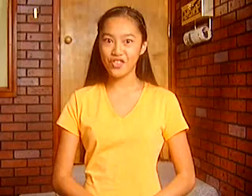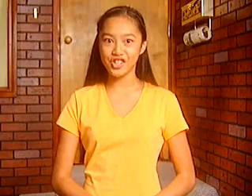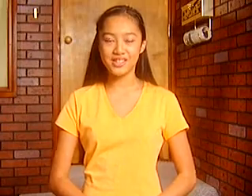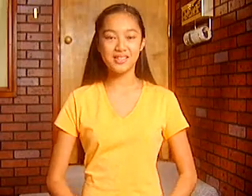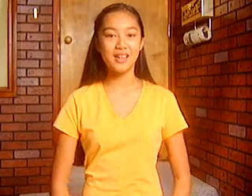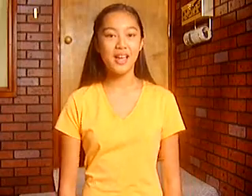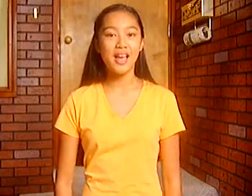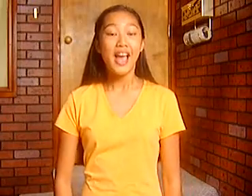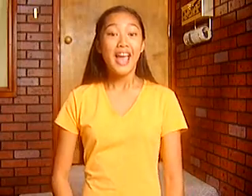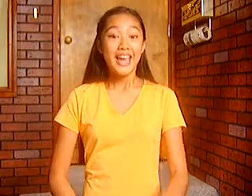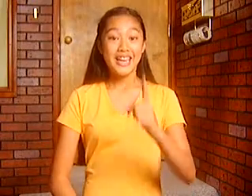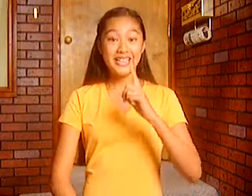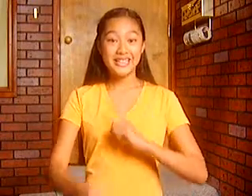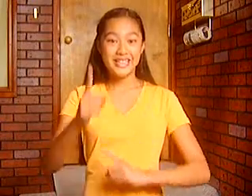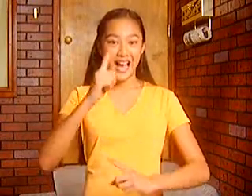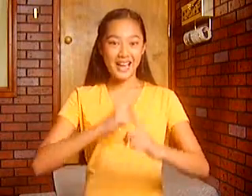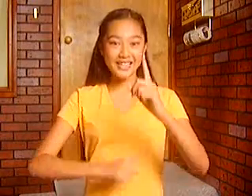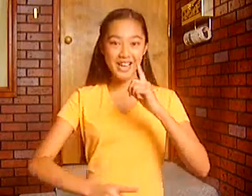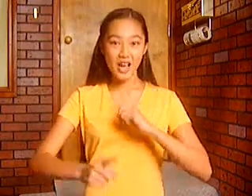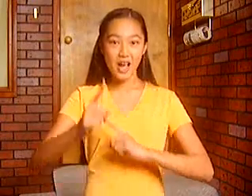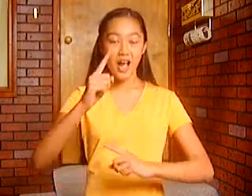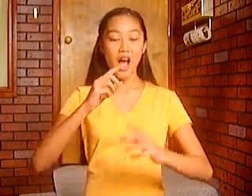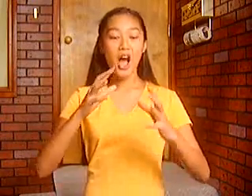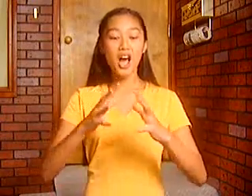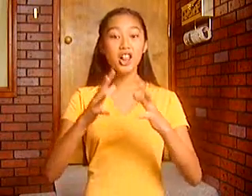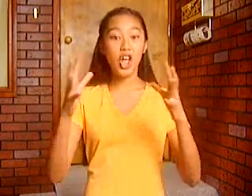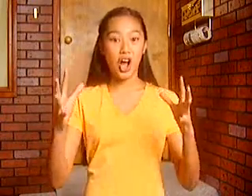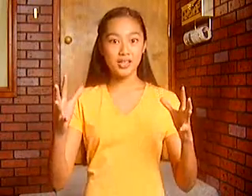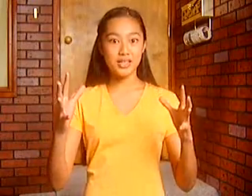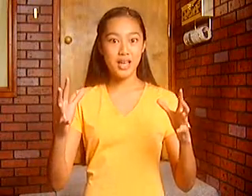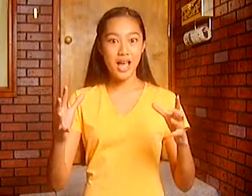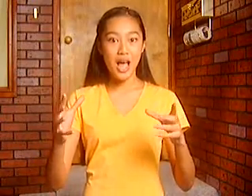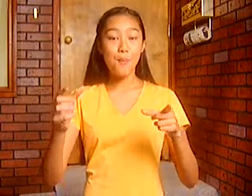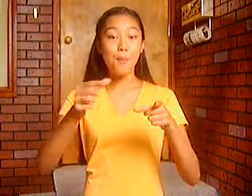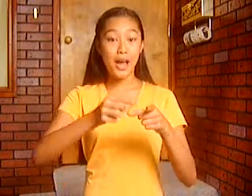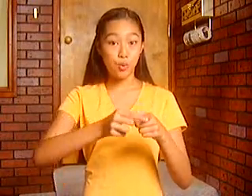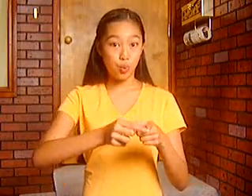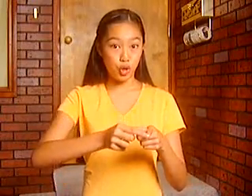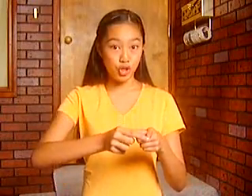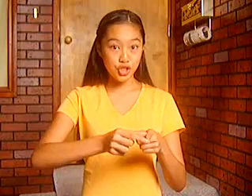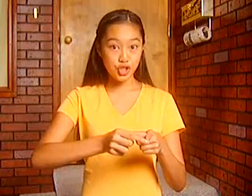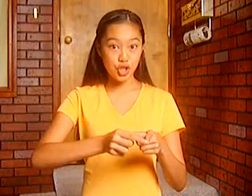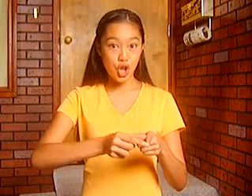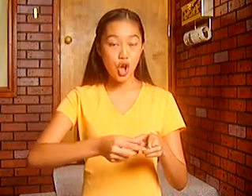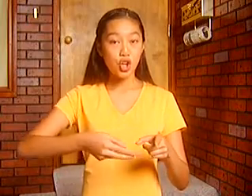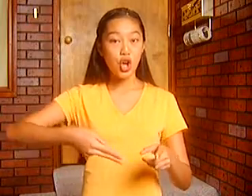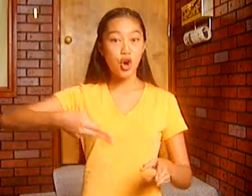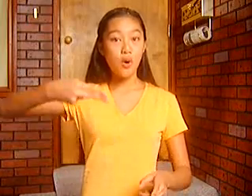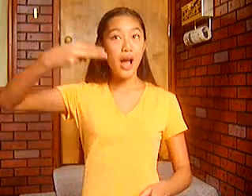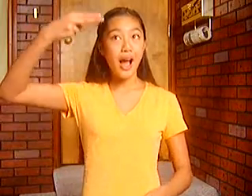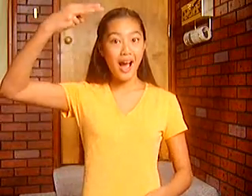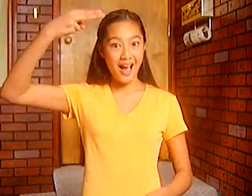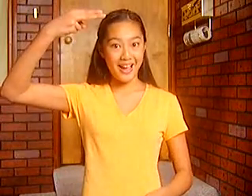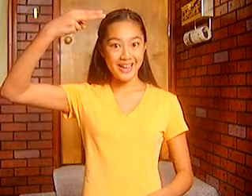verse. In Sign-A-Lot, my words go high